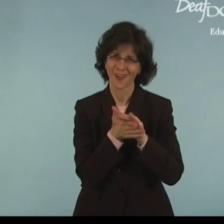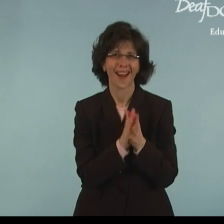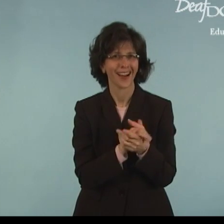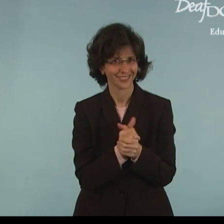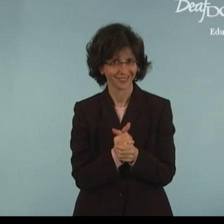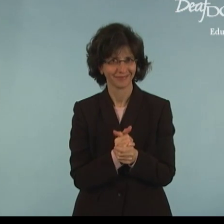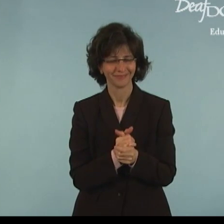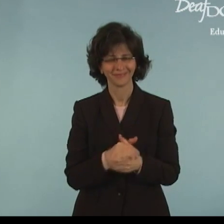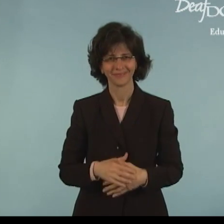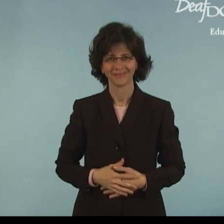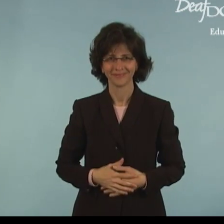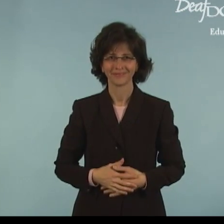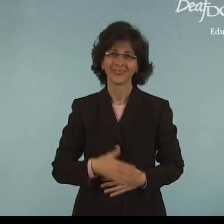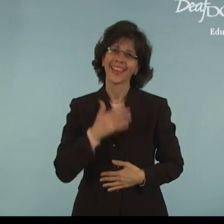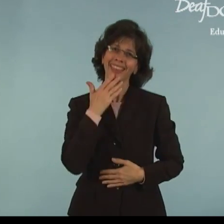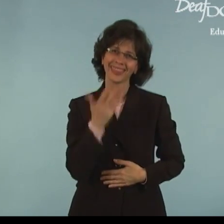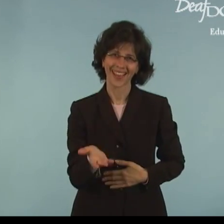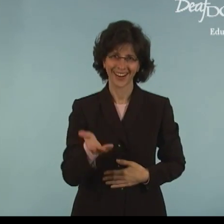wash your hands. Thank you.